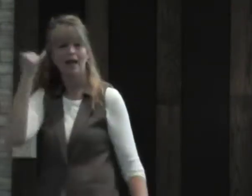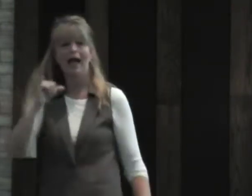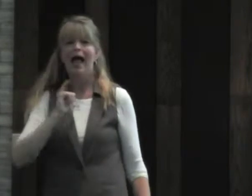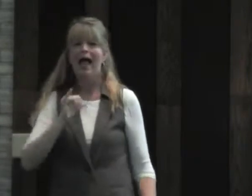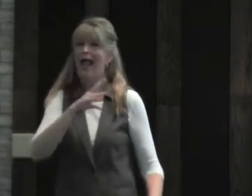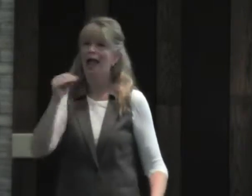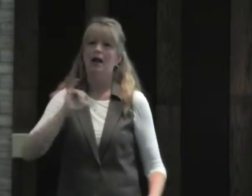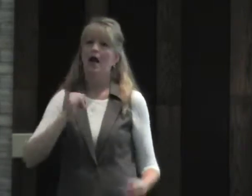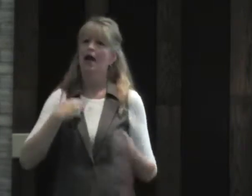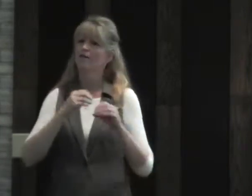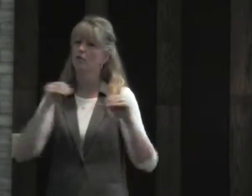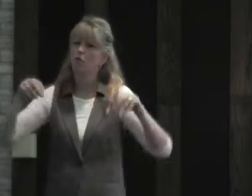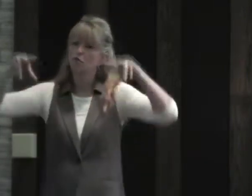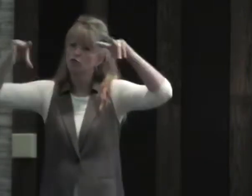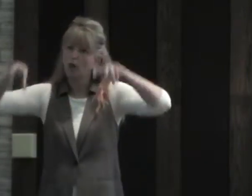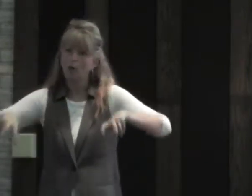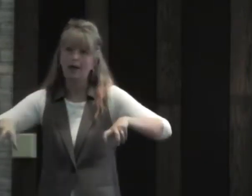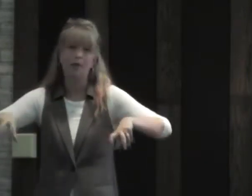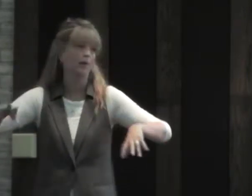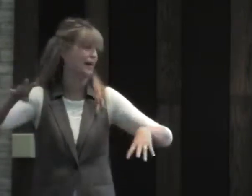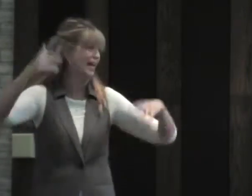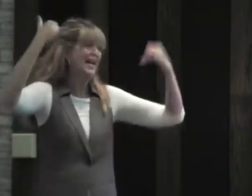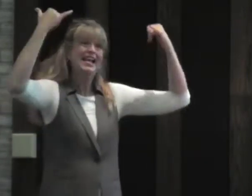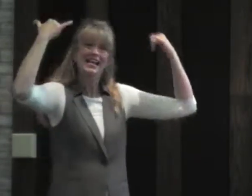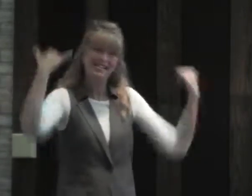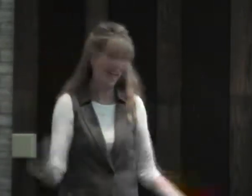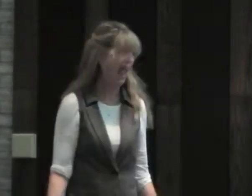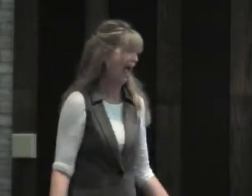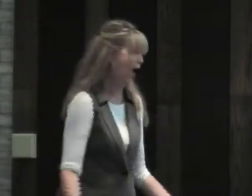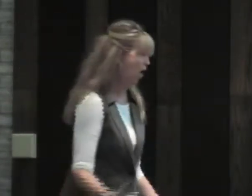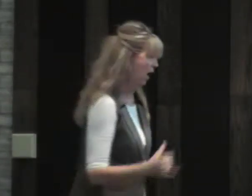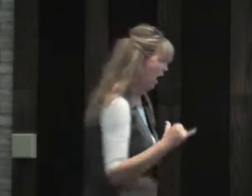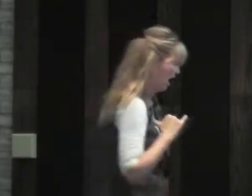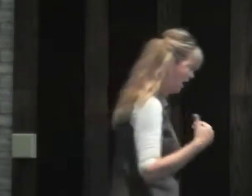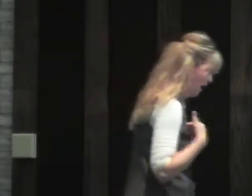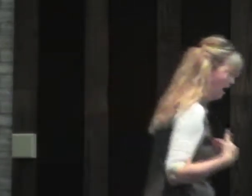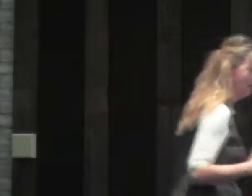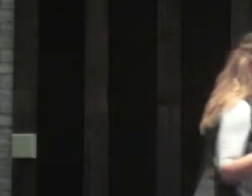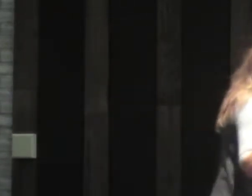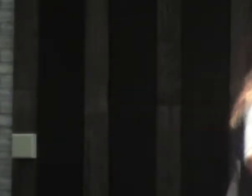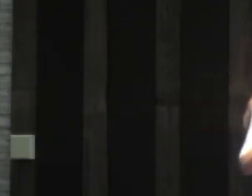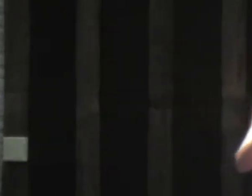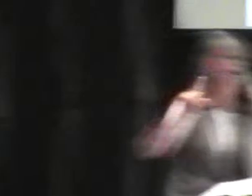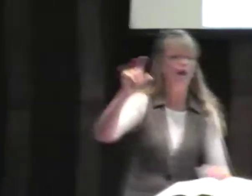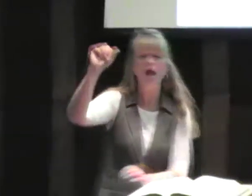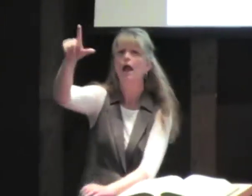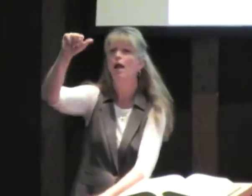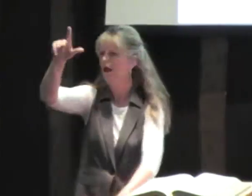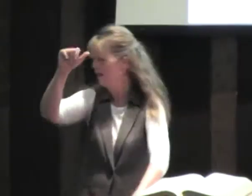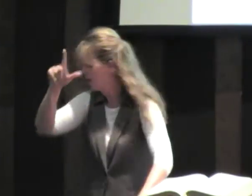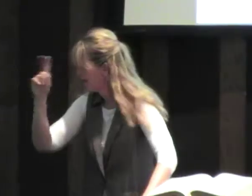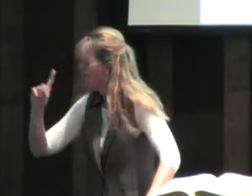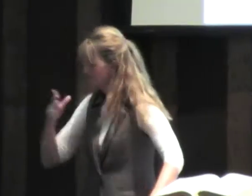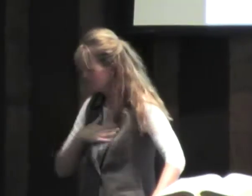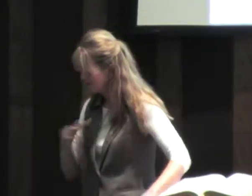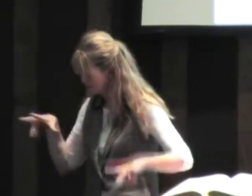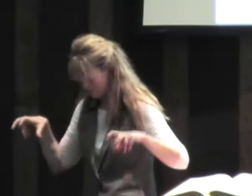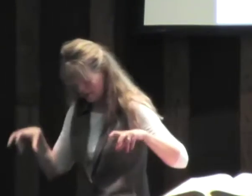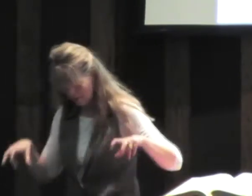awful because I had no jumper cables. So now I have... Oh,